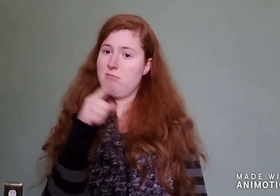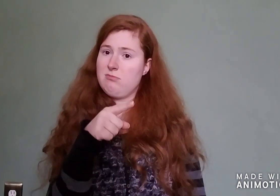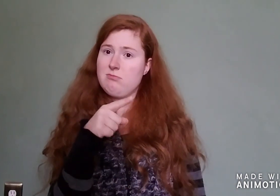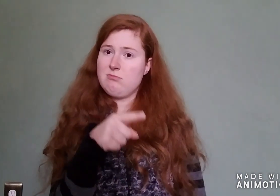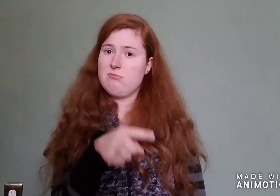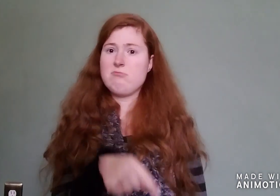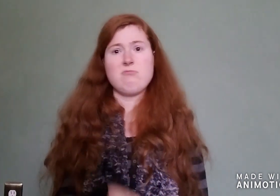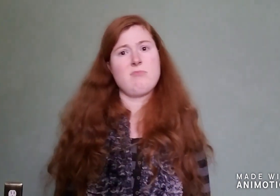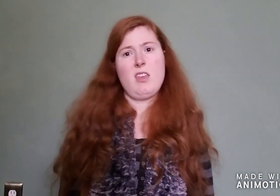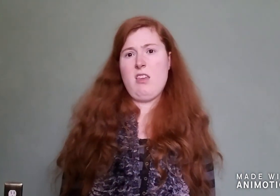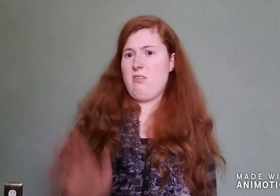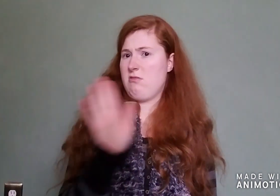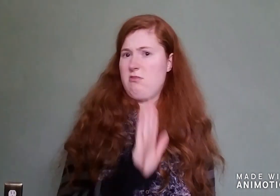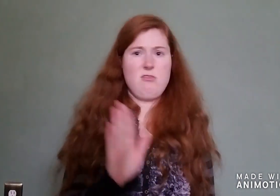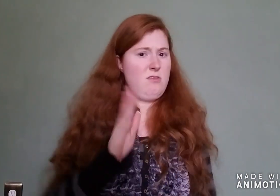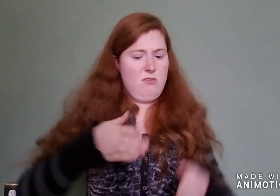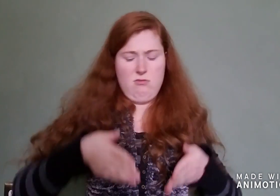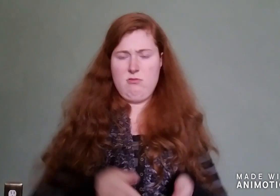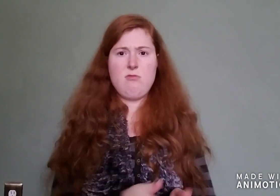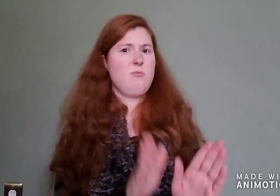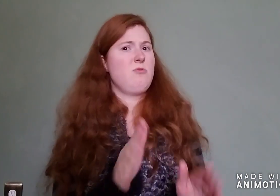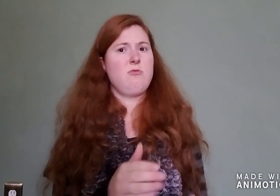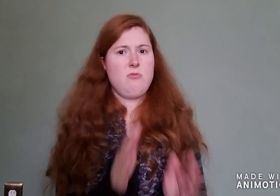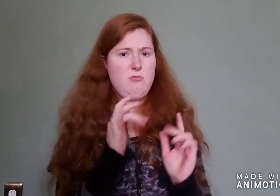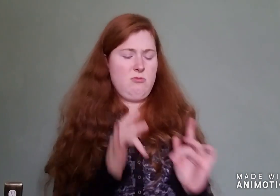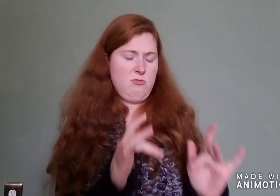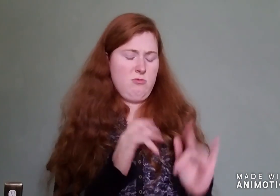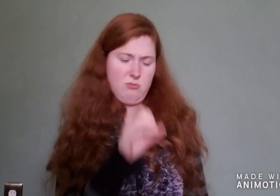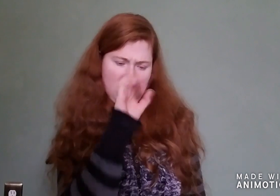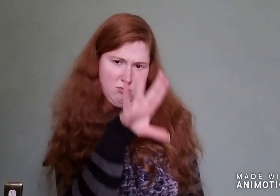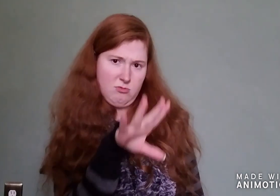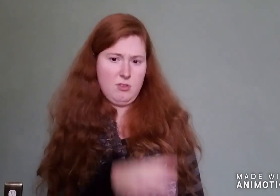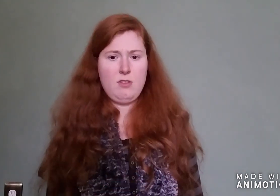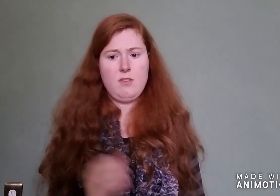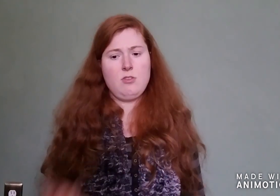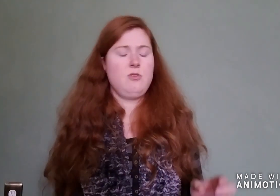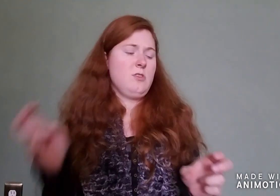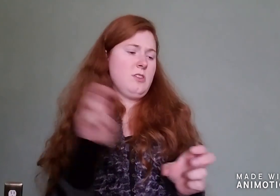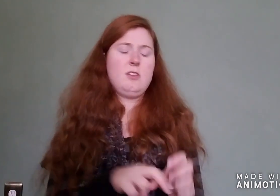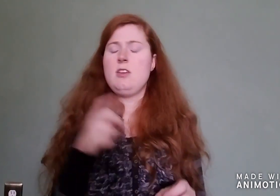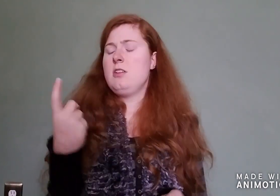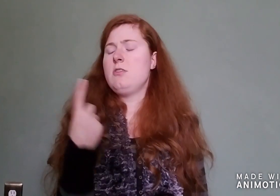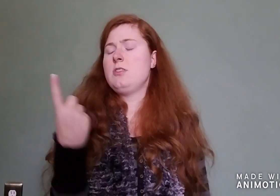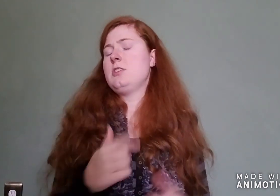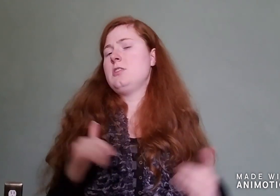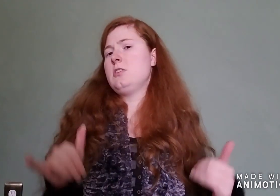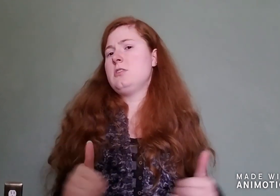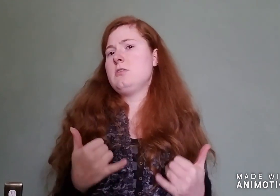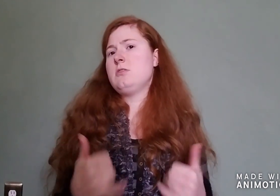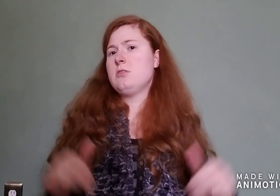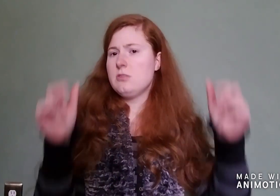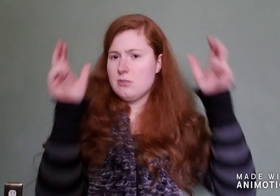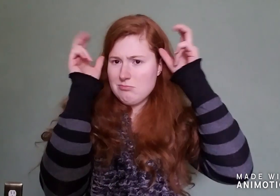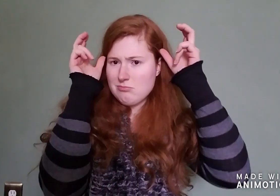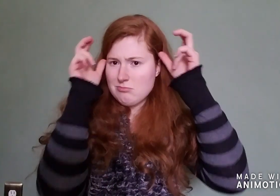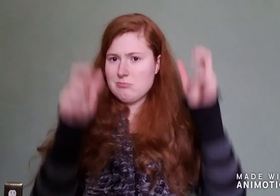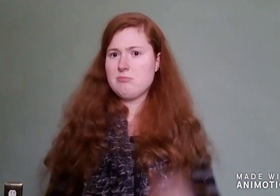they never let poor Rudolph join in any reindeer games. Then